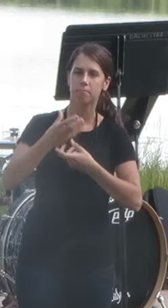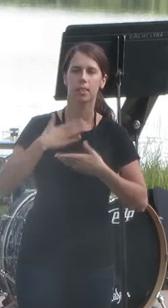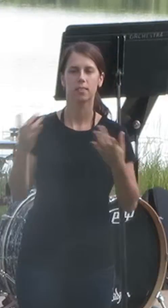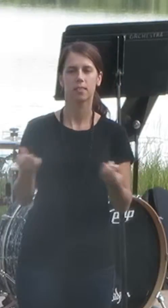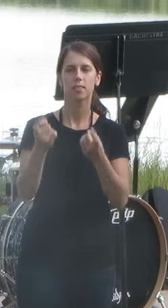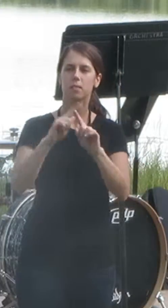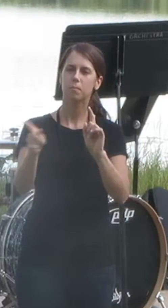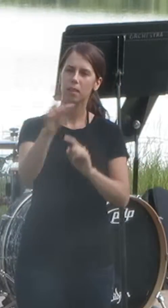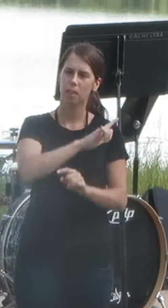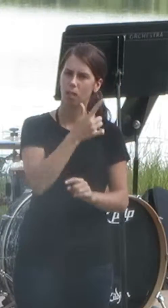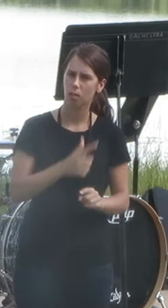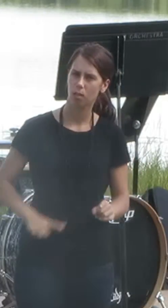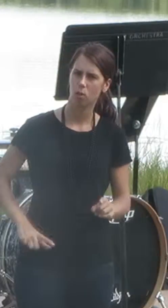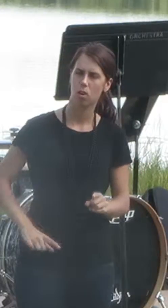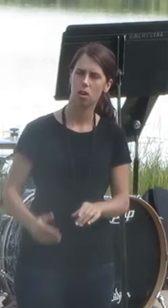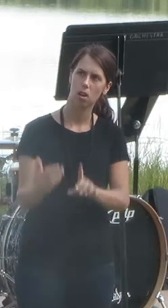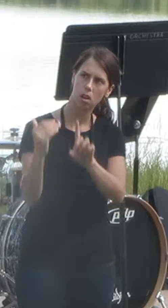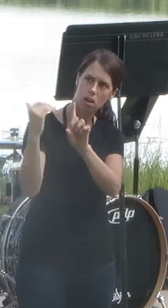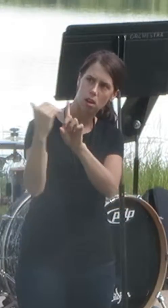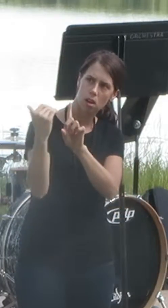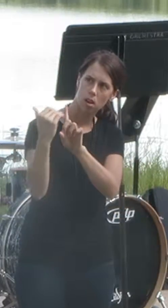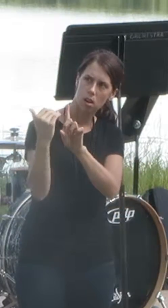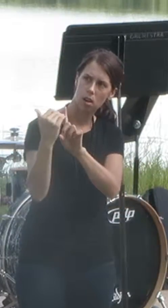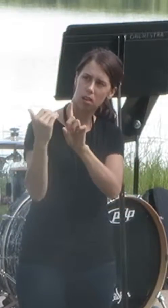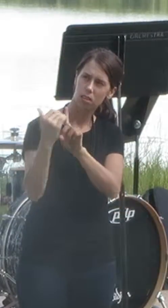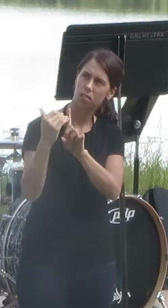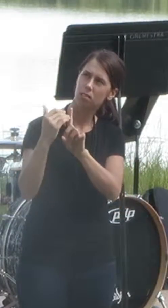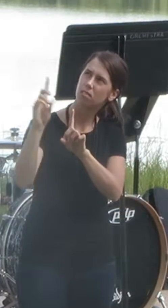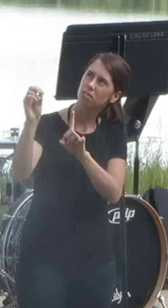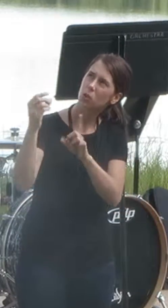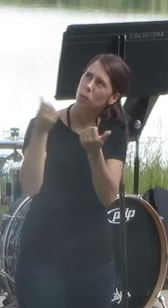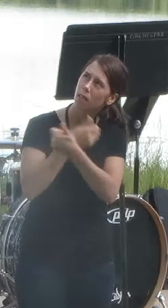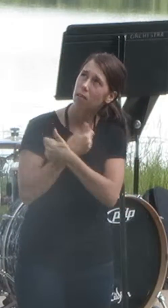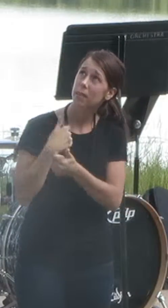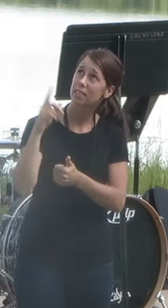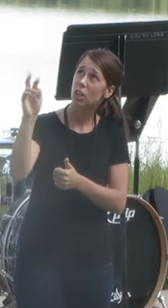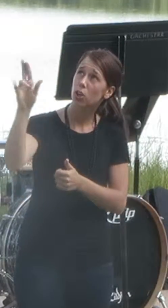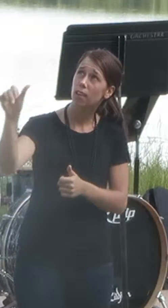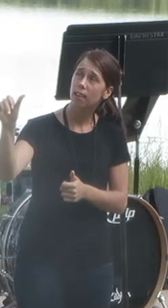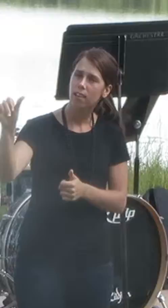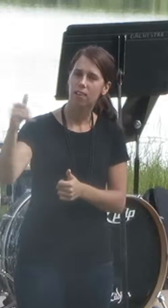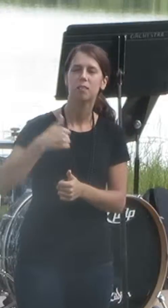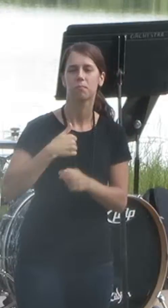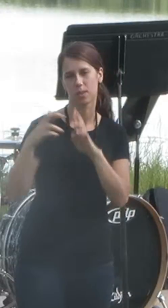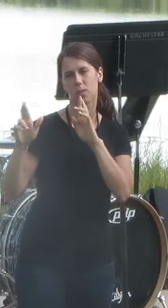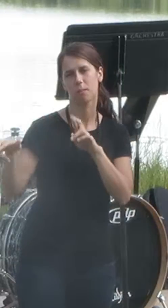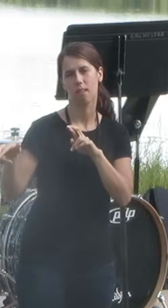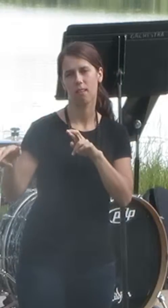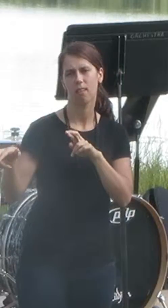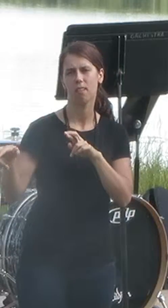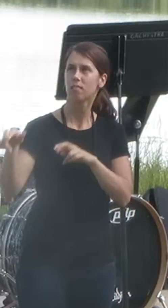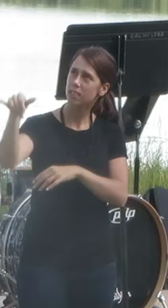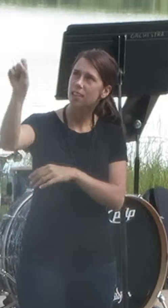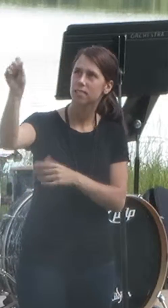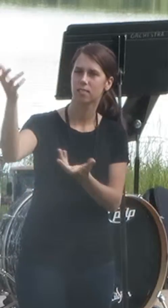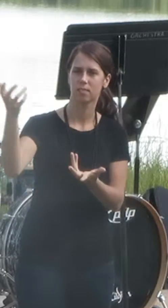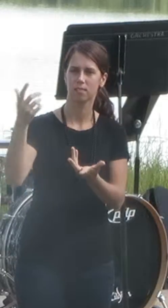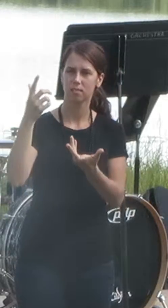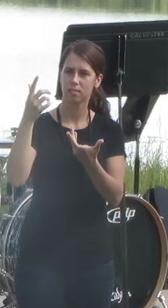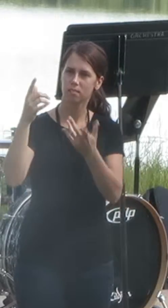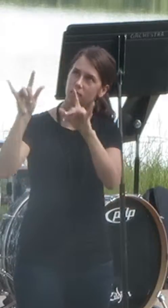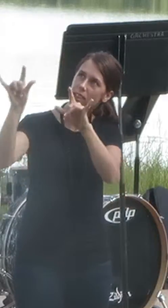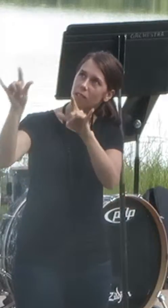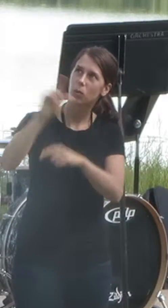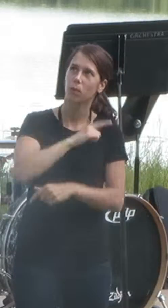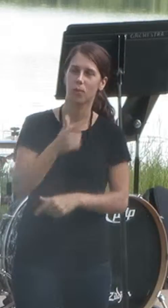But the Lord kept asking me, do you love me, Terry? My reply was always, yes, I love